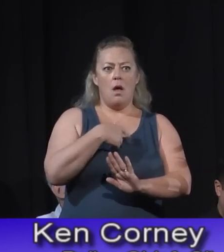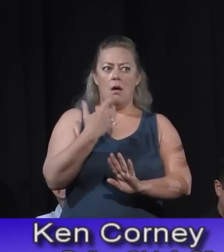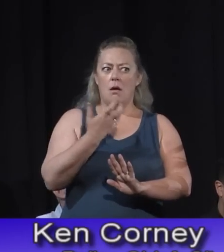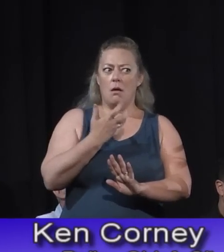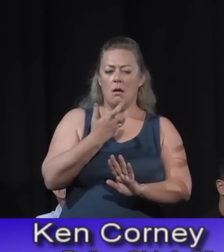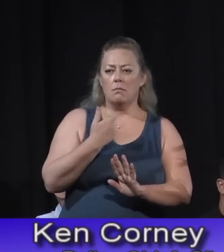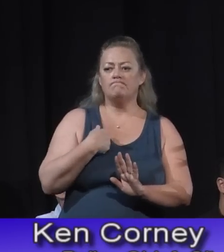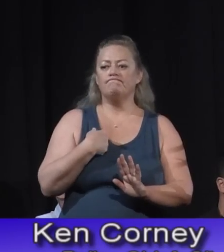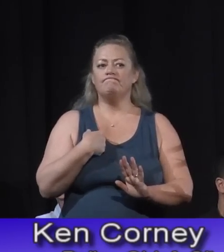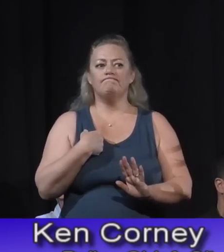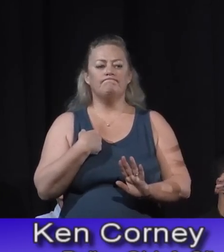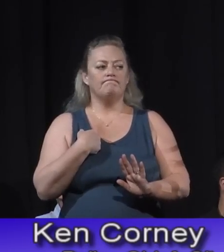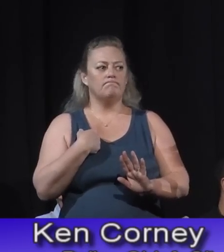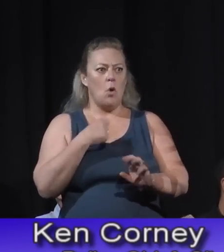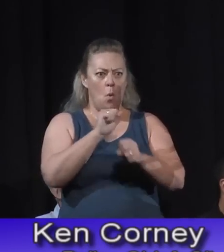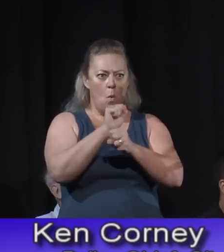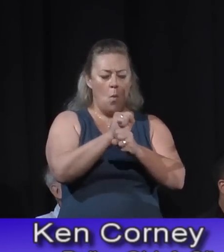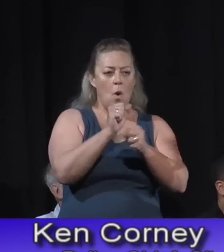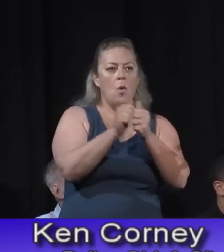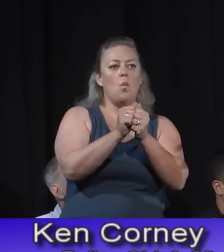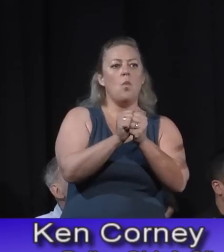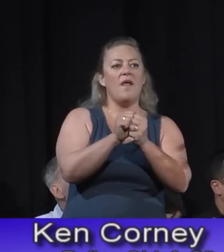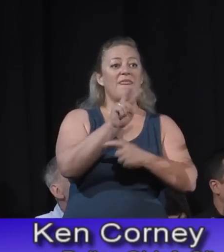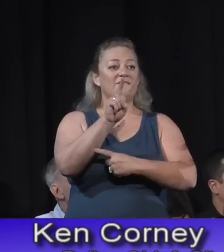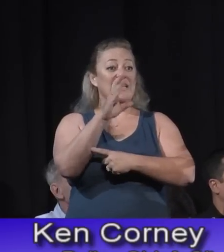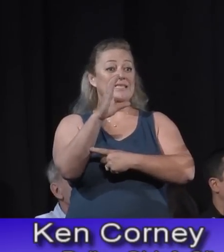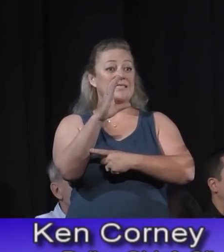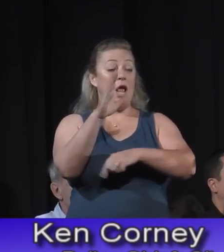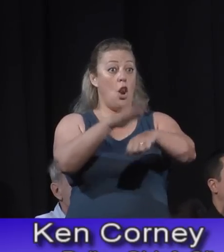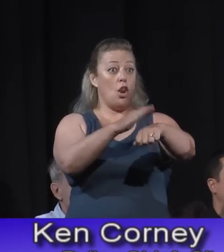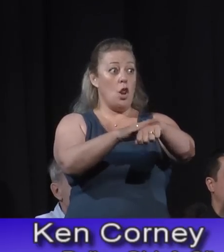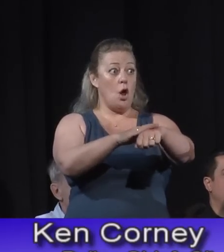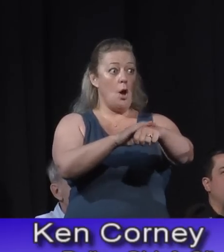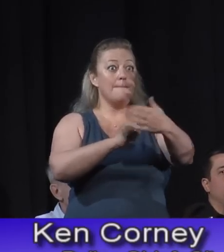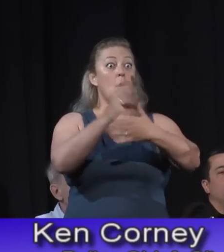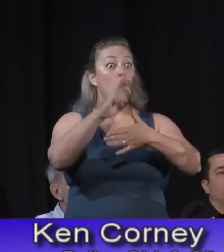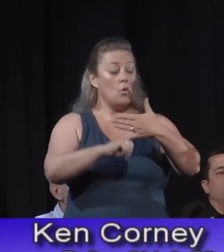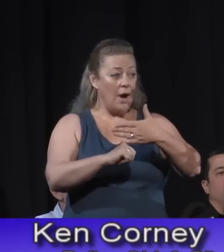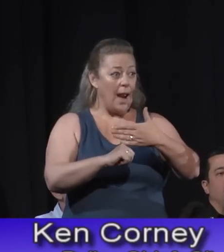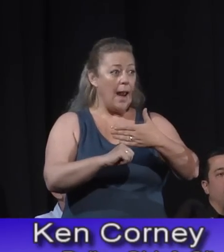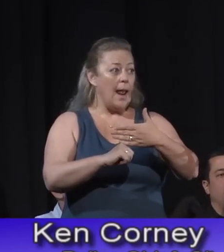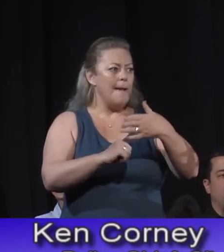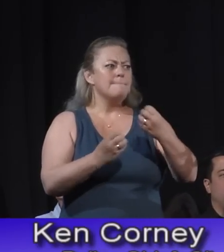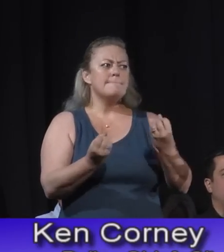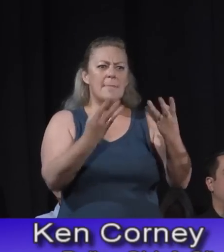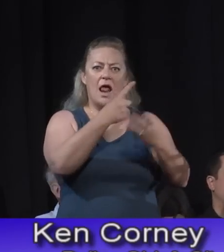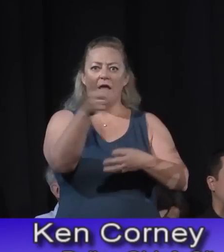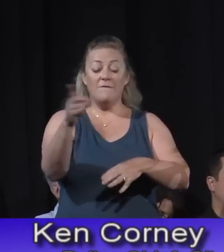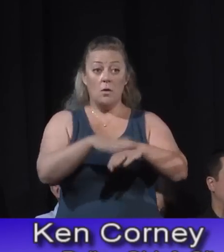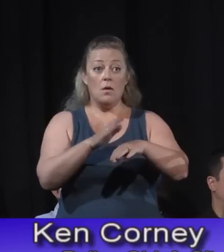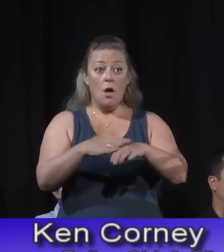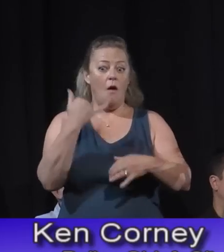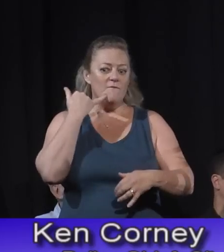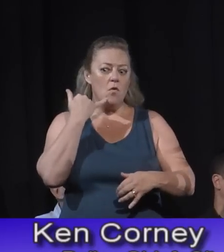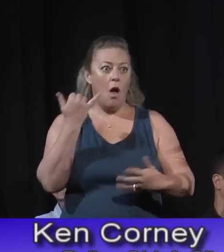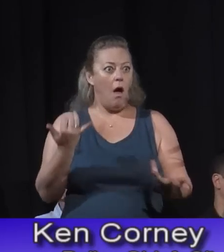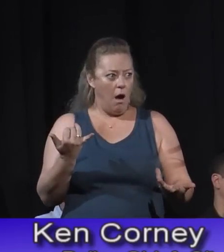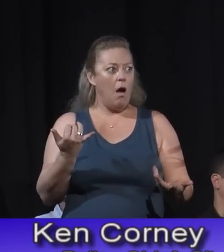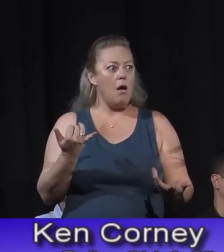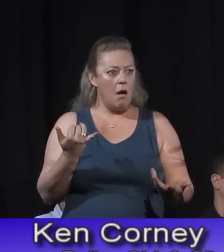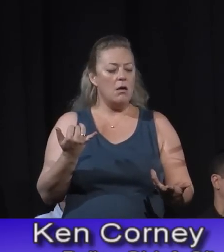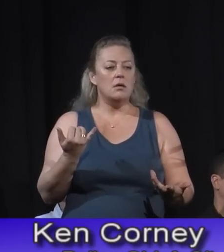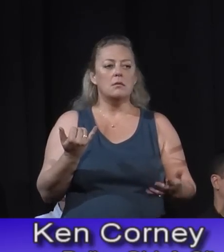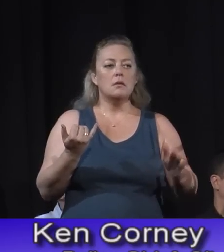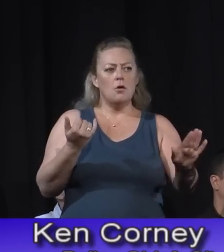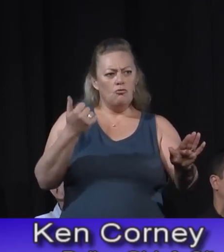of the county to get out of the Ventura County Alert program, which many of you receive phone calls. Those of who aren't signed up for Ventura County Alert, understand it's an opt